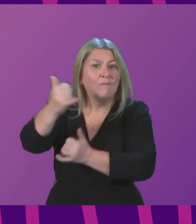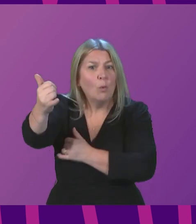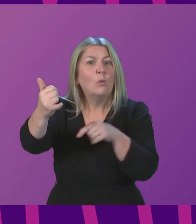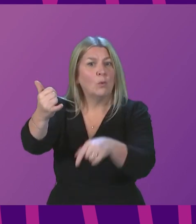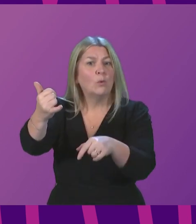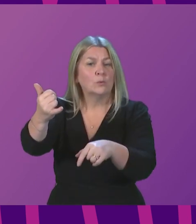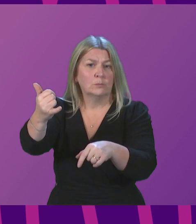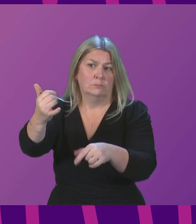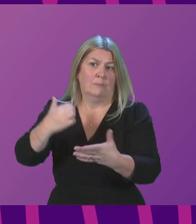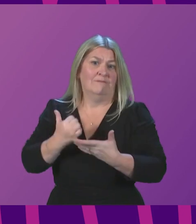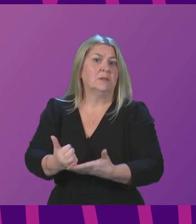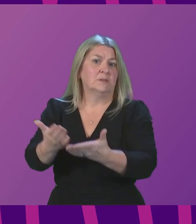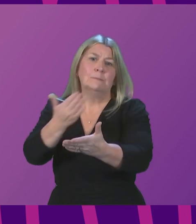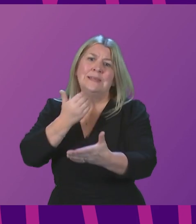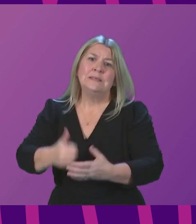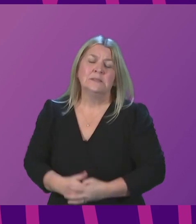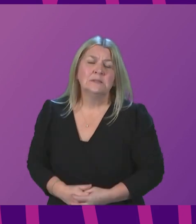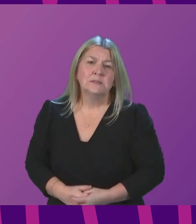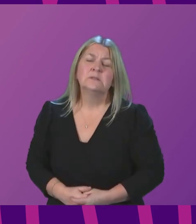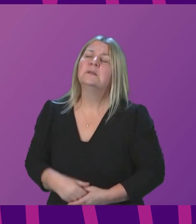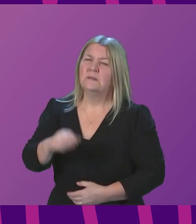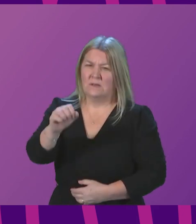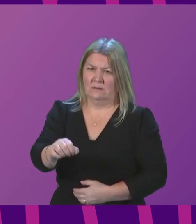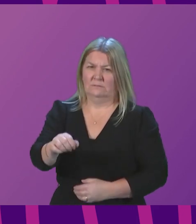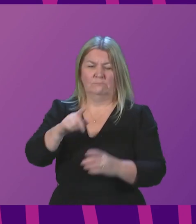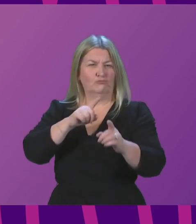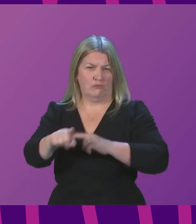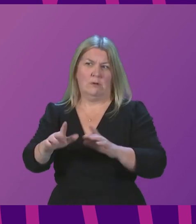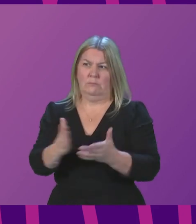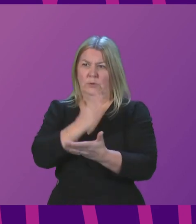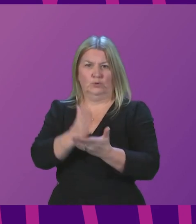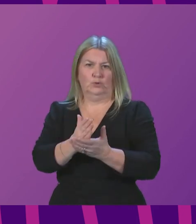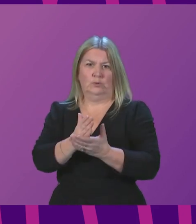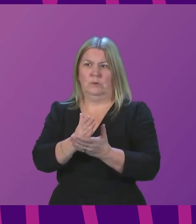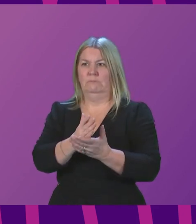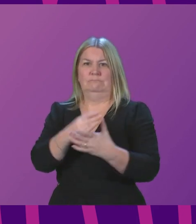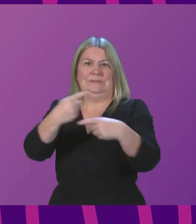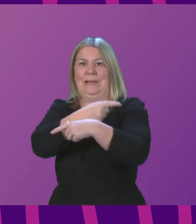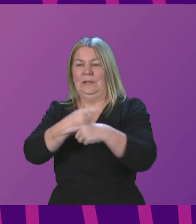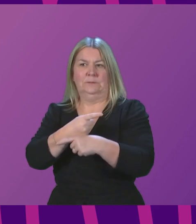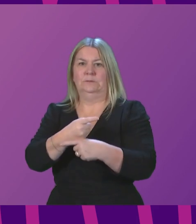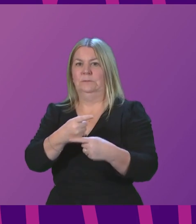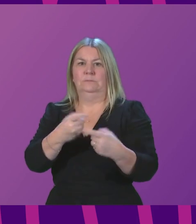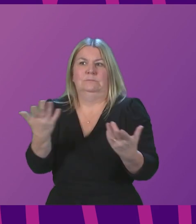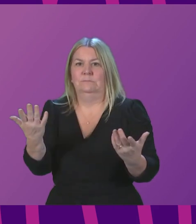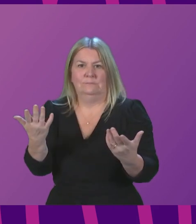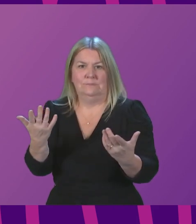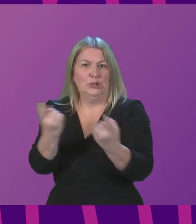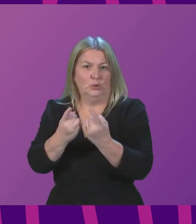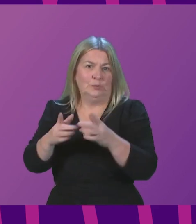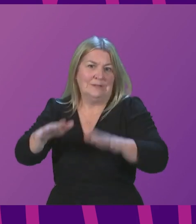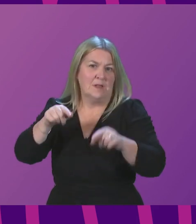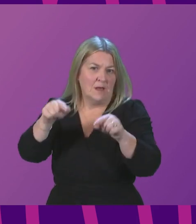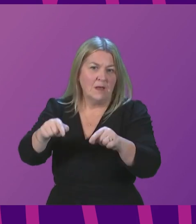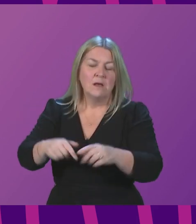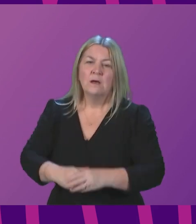that is my advice. Yes, we are seeking to do everything to avoid these kind of situations happening. It is actually one of the reasons why